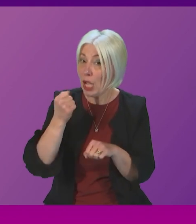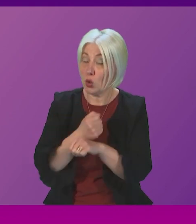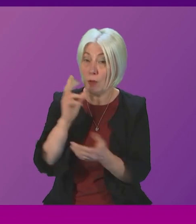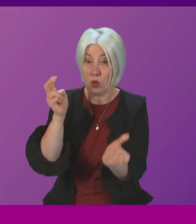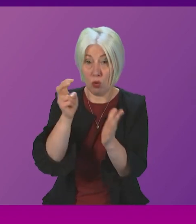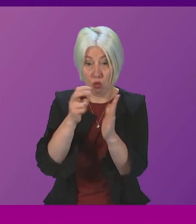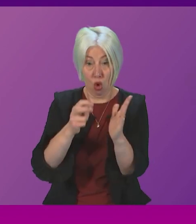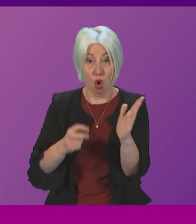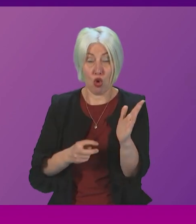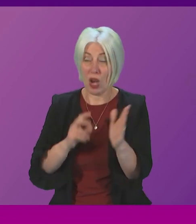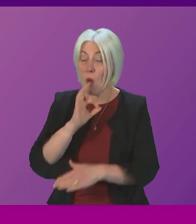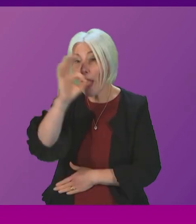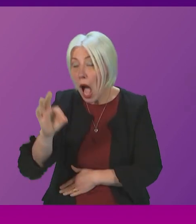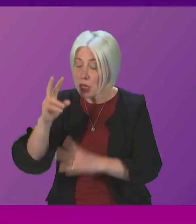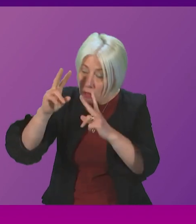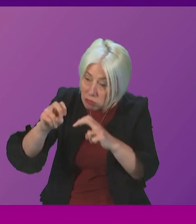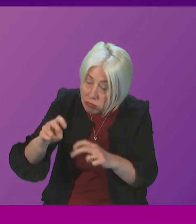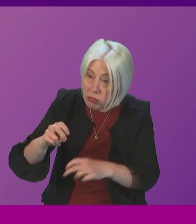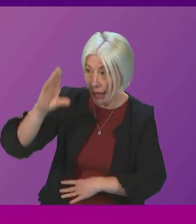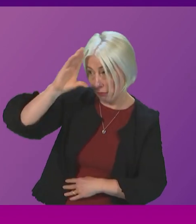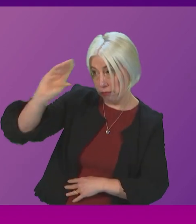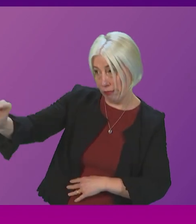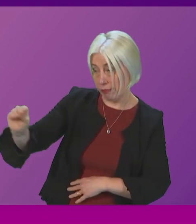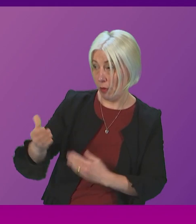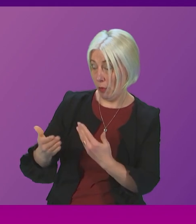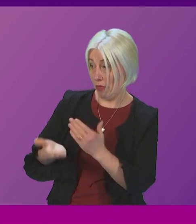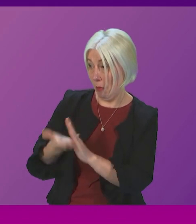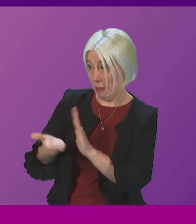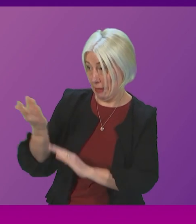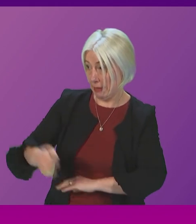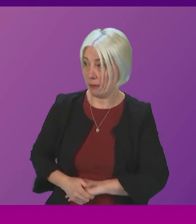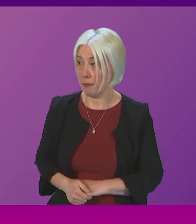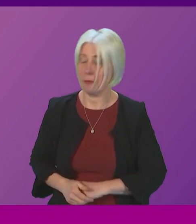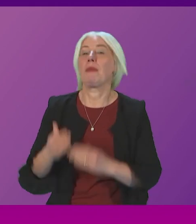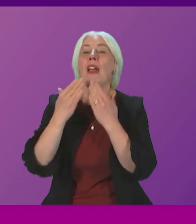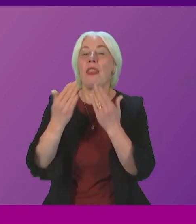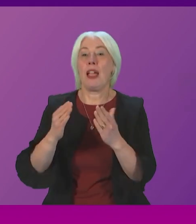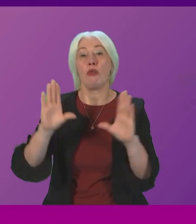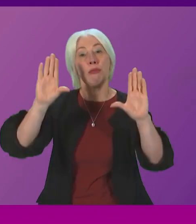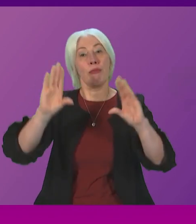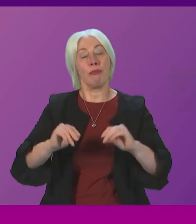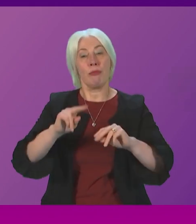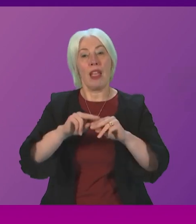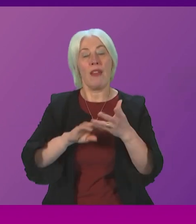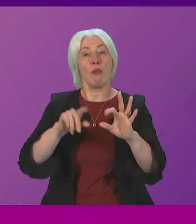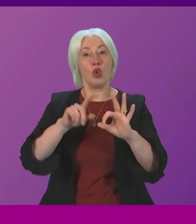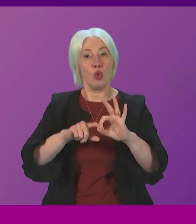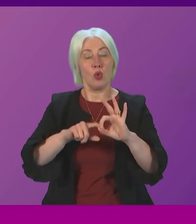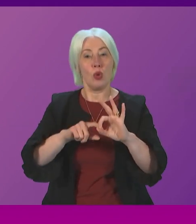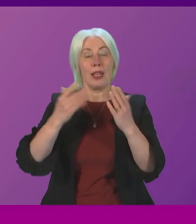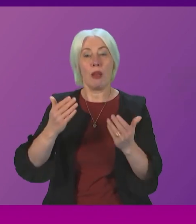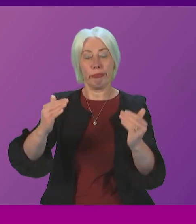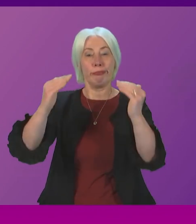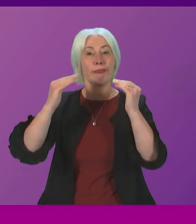that data I will ask and explore and I will write to the Member with further detail Thank you, that concludes First Minister's questions The next